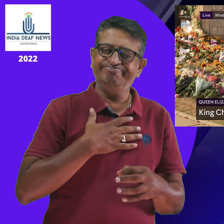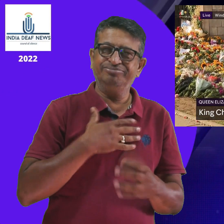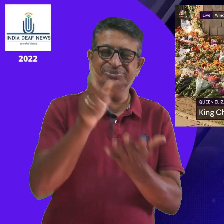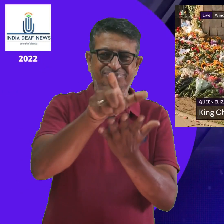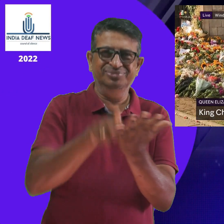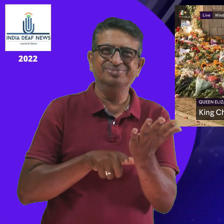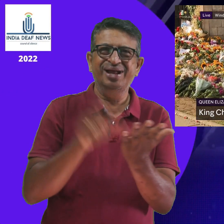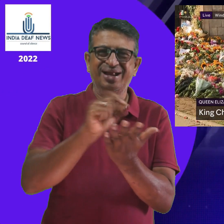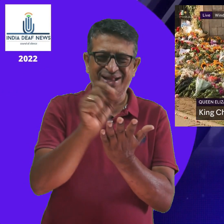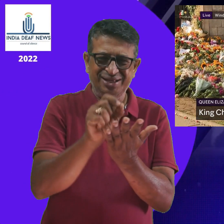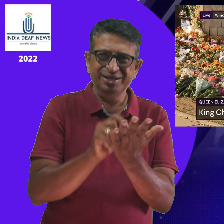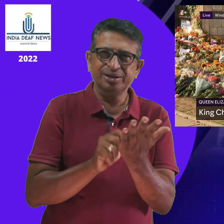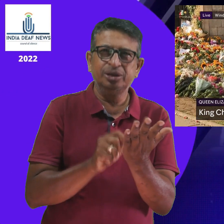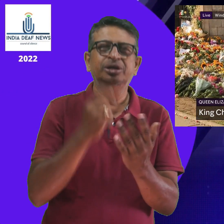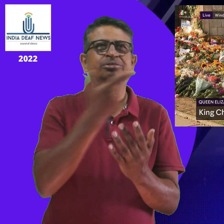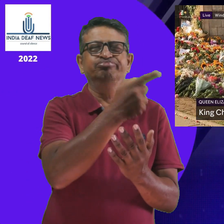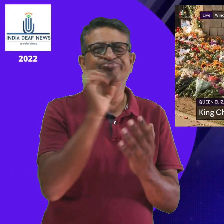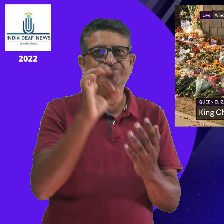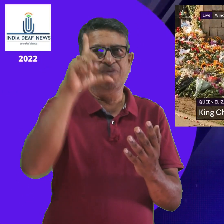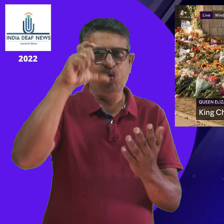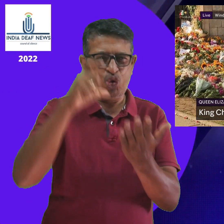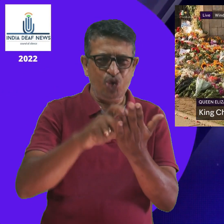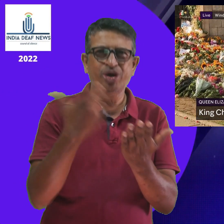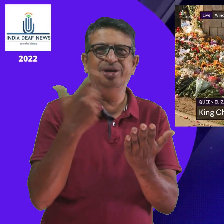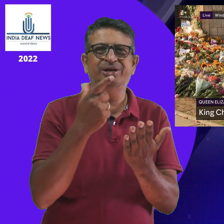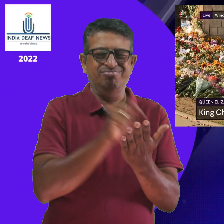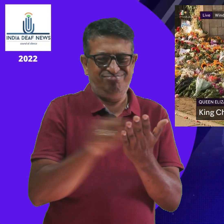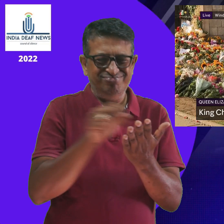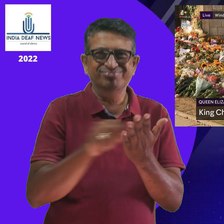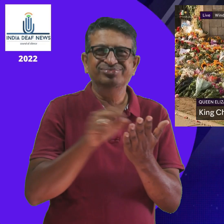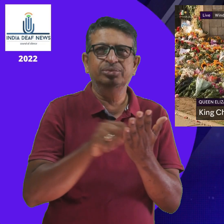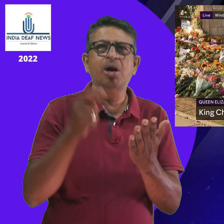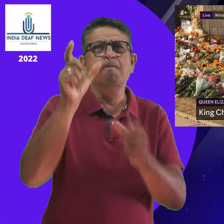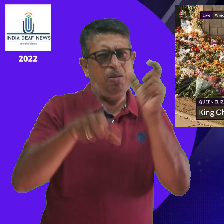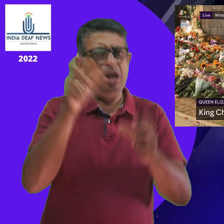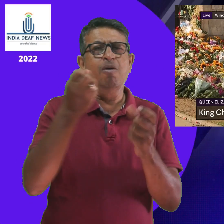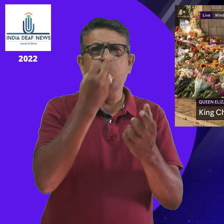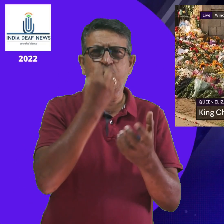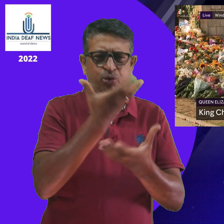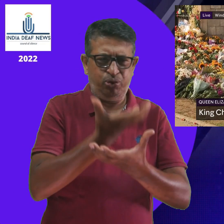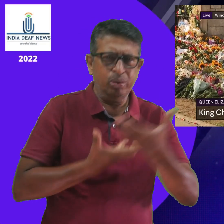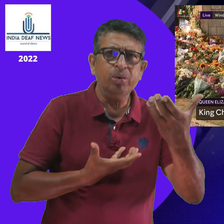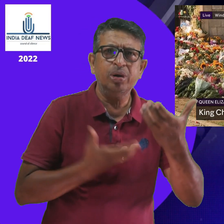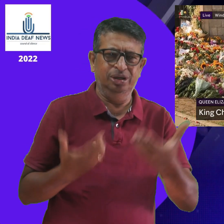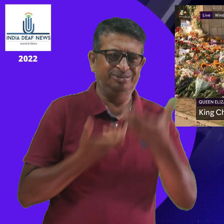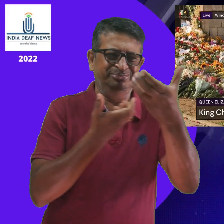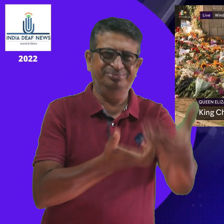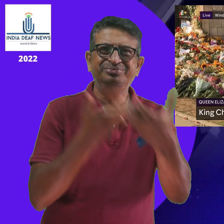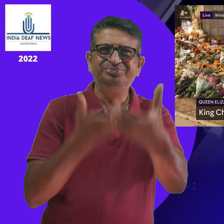loss, I also feel incredibly grateful. And there he is with the Princess of Wales now reading